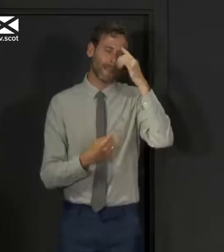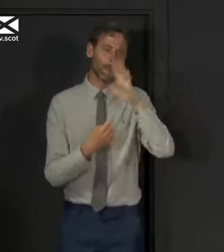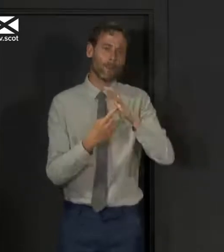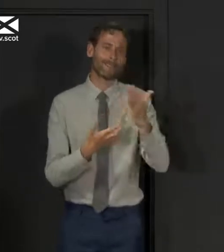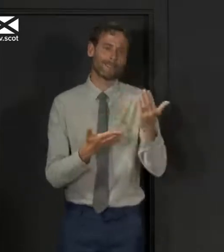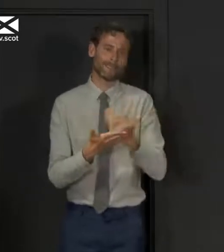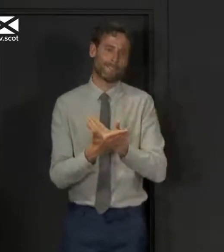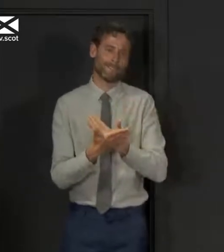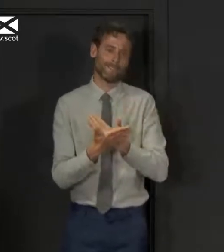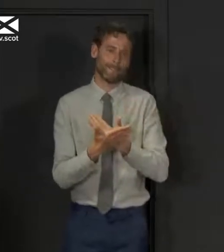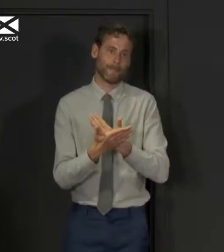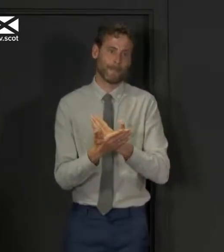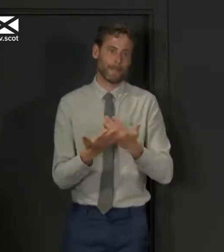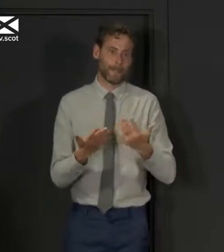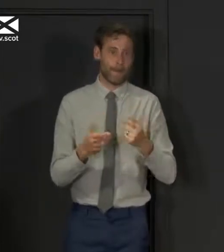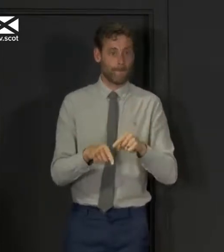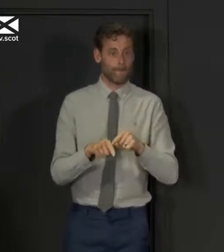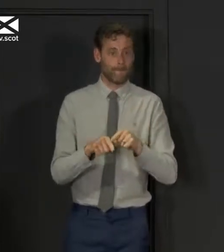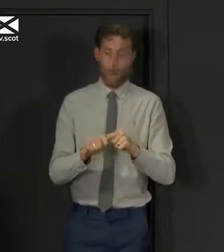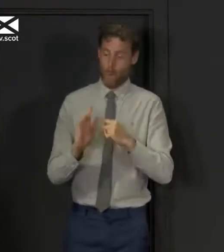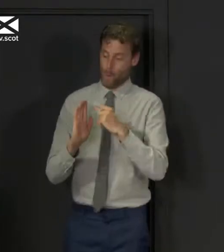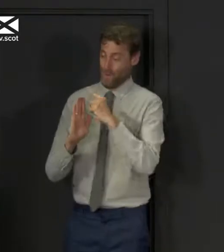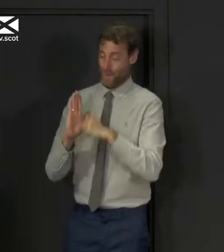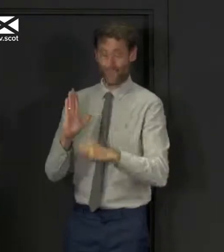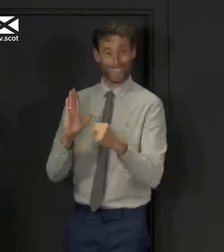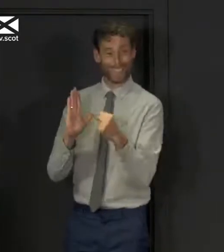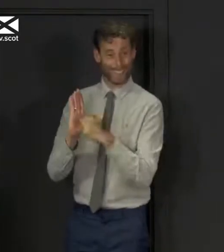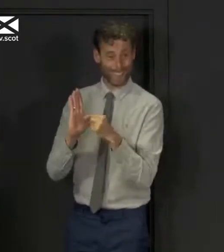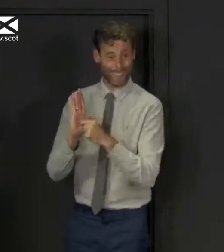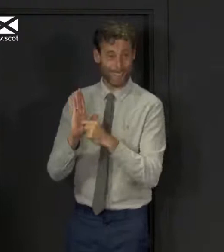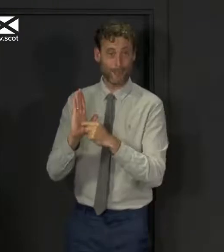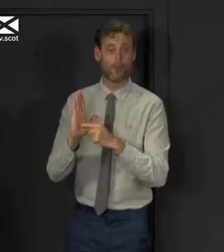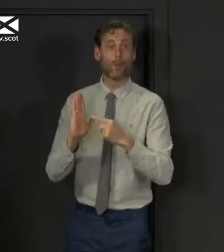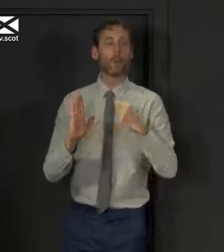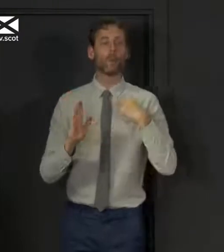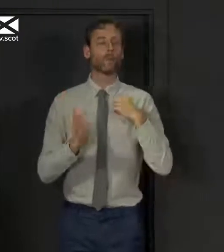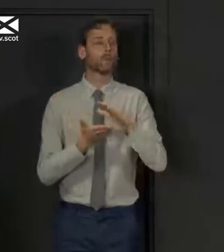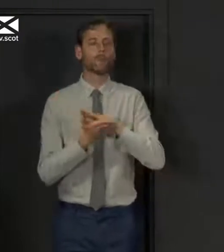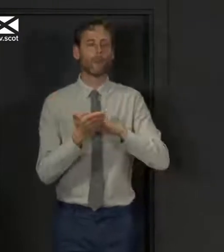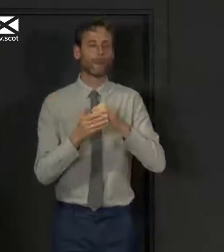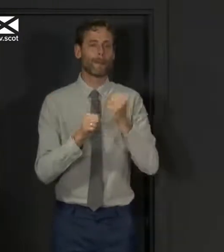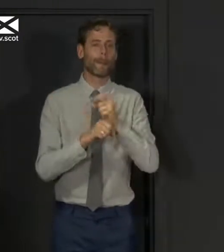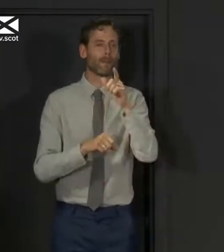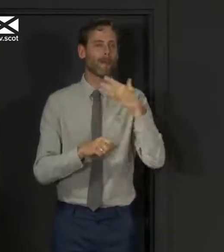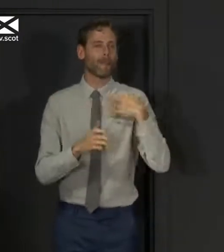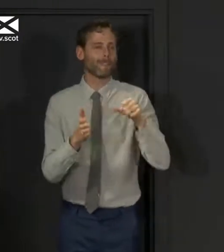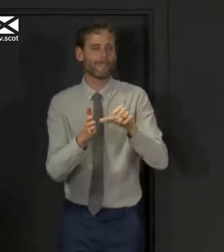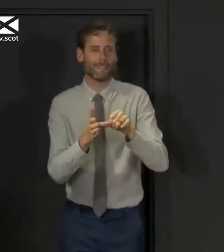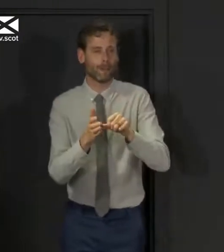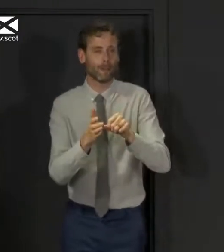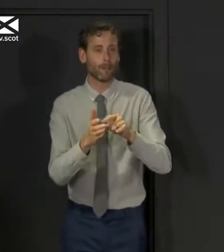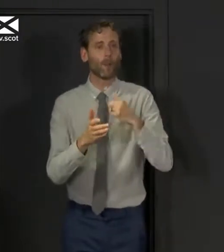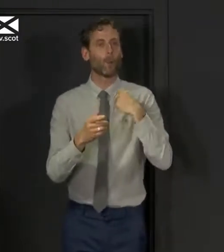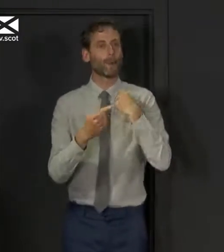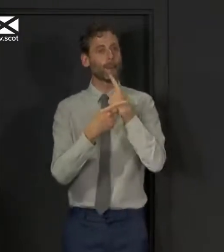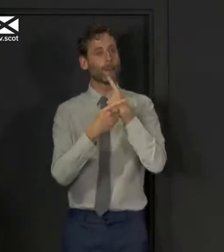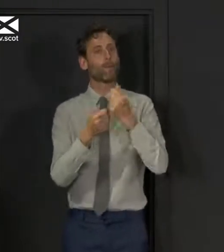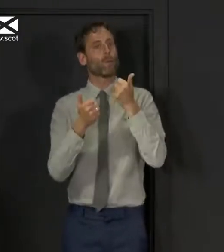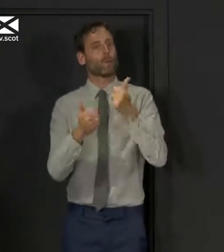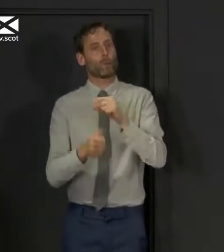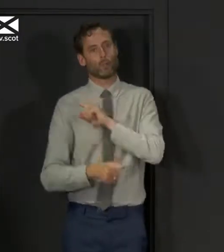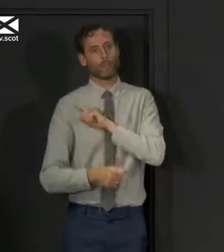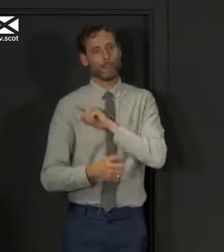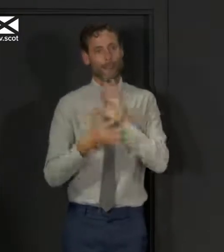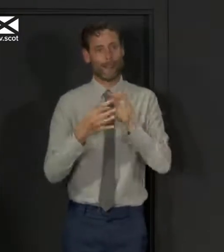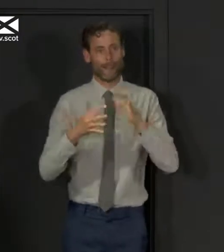and follow the guidance that we're setting out because we're not doing it to make your life difficult we're doing it for good reasons about